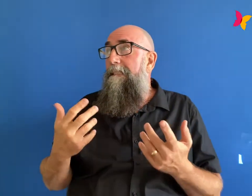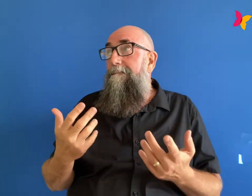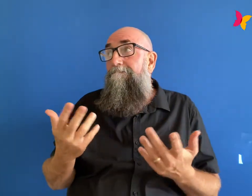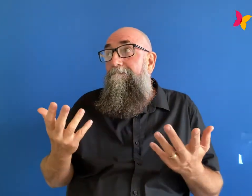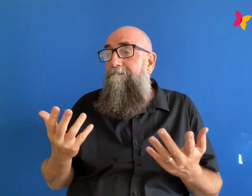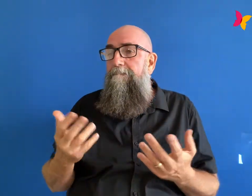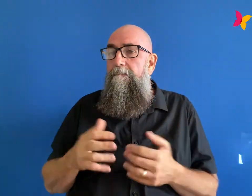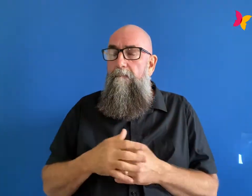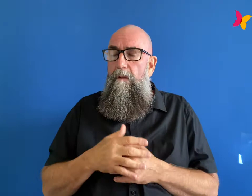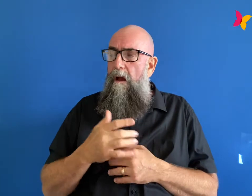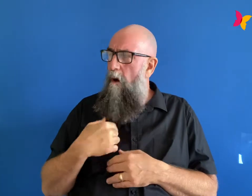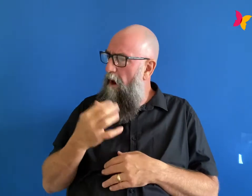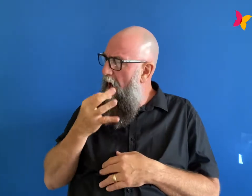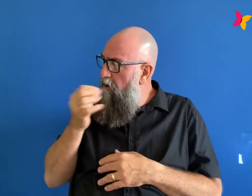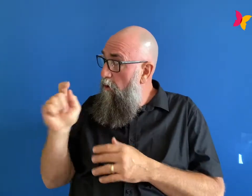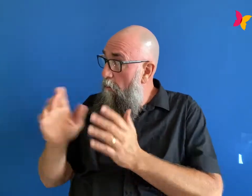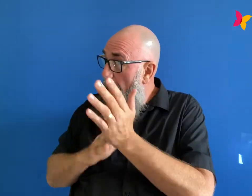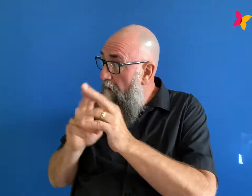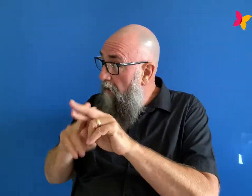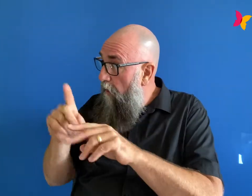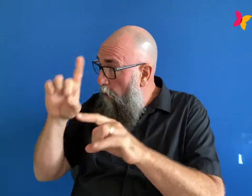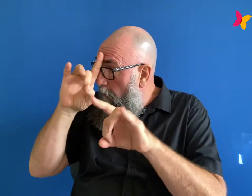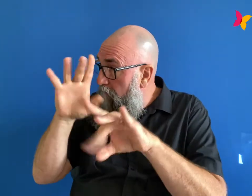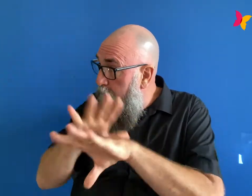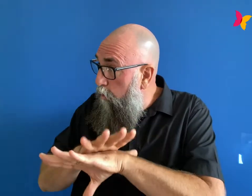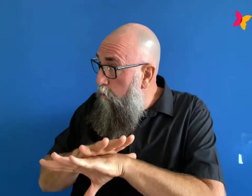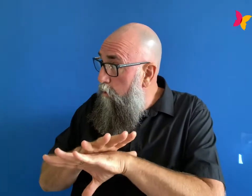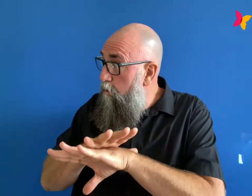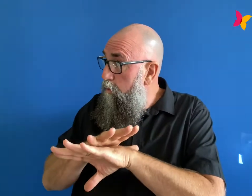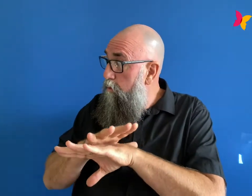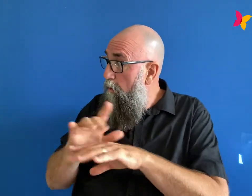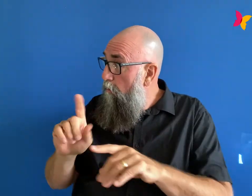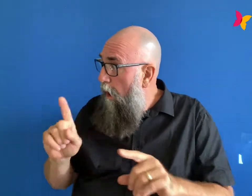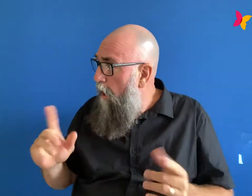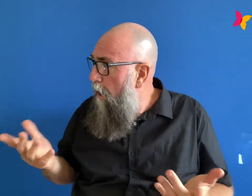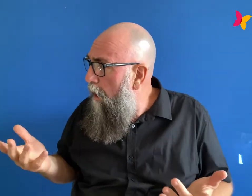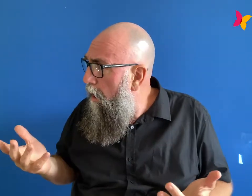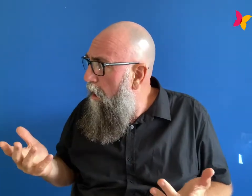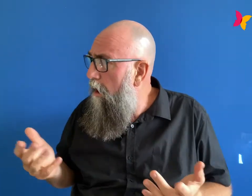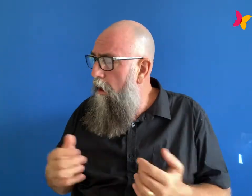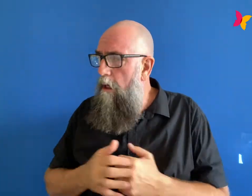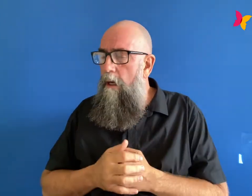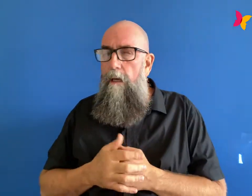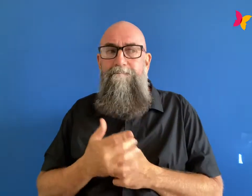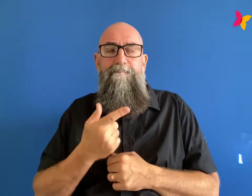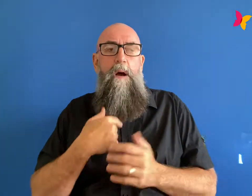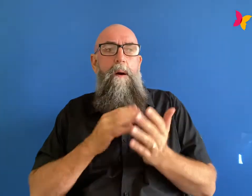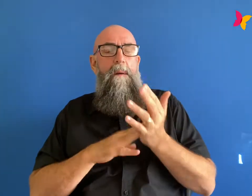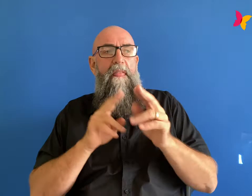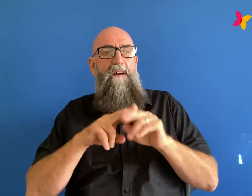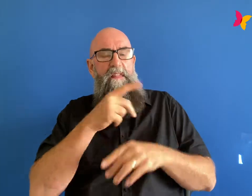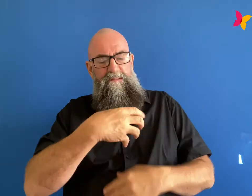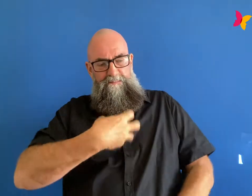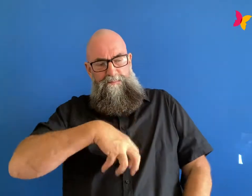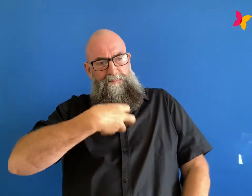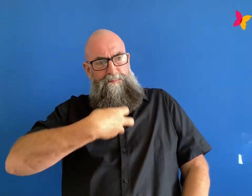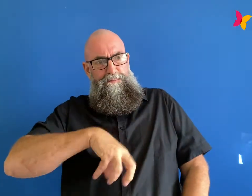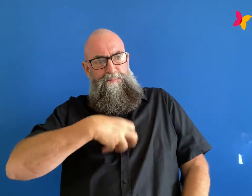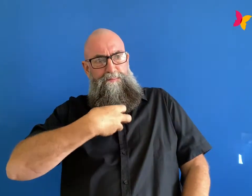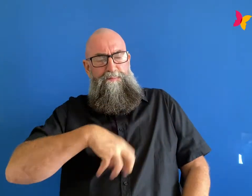annoyed like they were very annoyed i think more so because not only did they want me to get into school but they can obviously see that